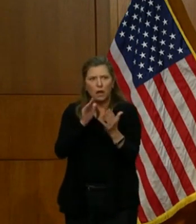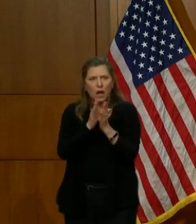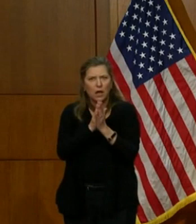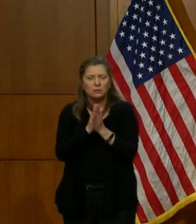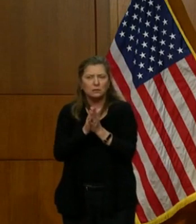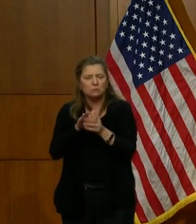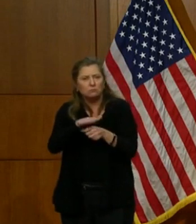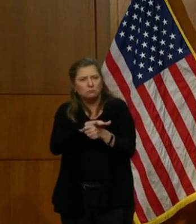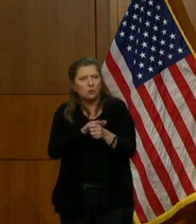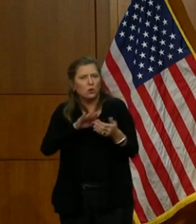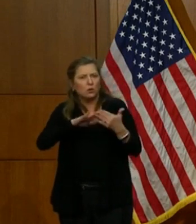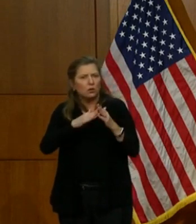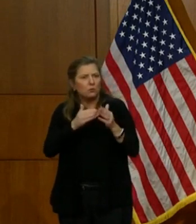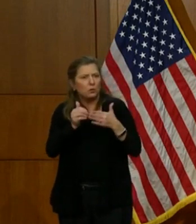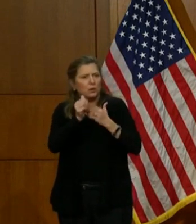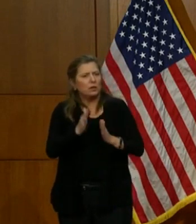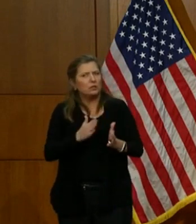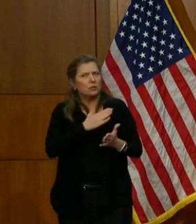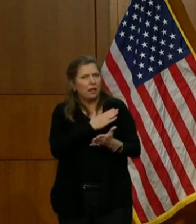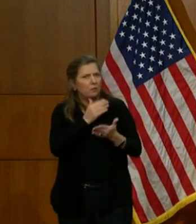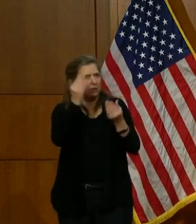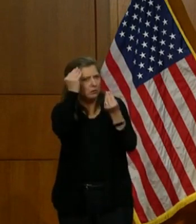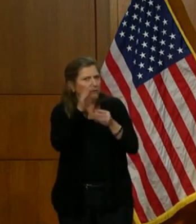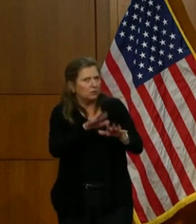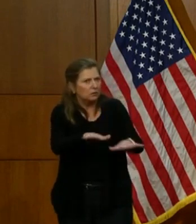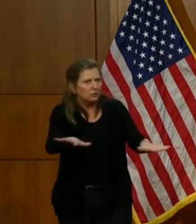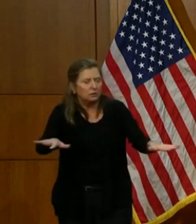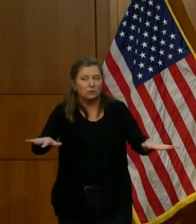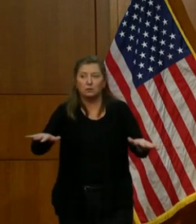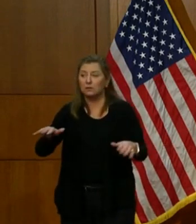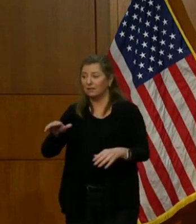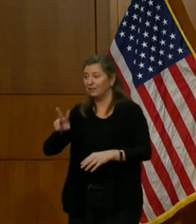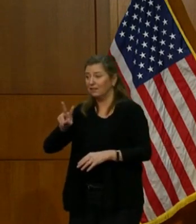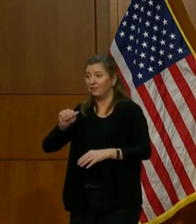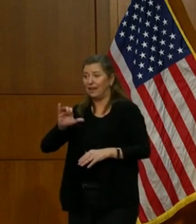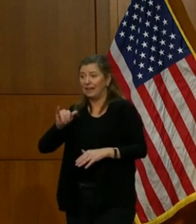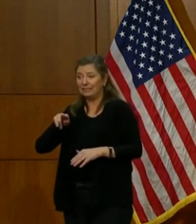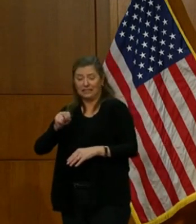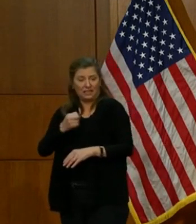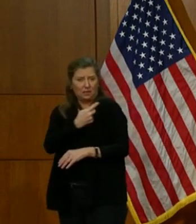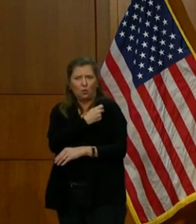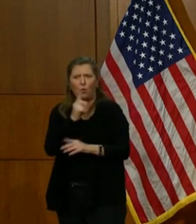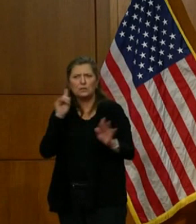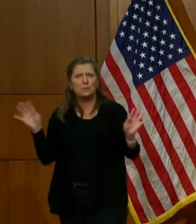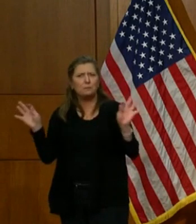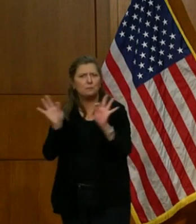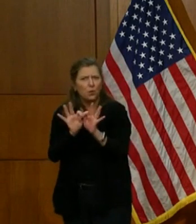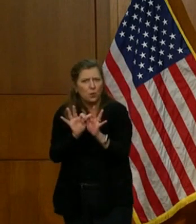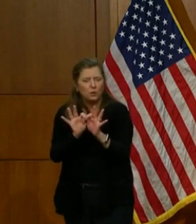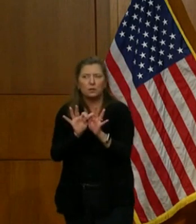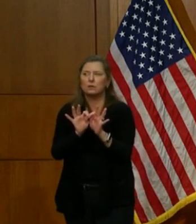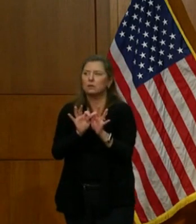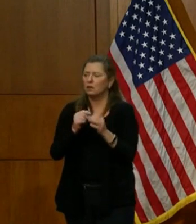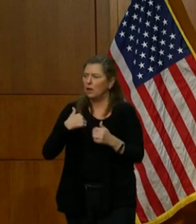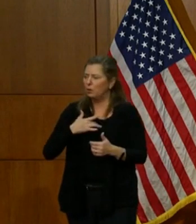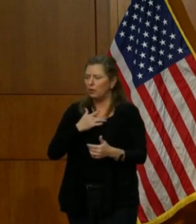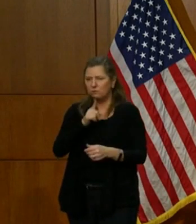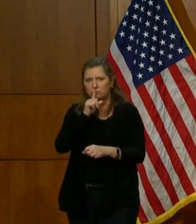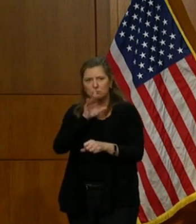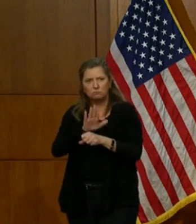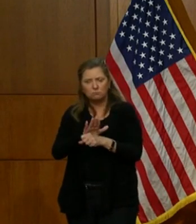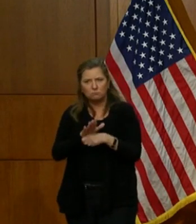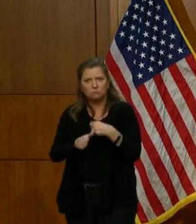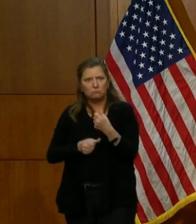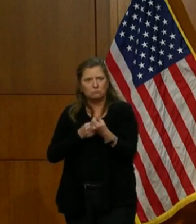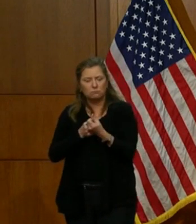leaders to help get the word out. These vaccines are really important, and we are personally committed to